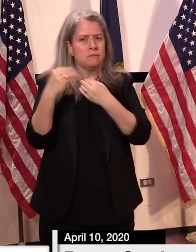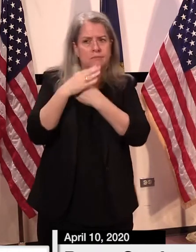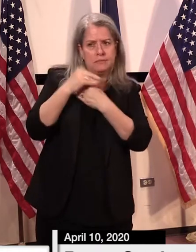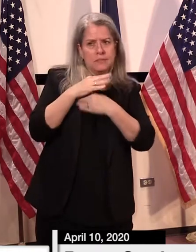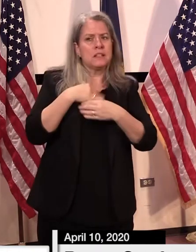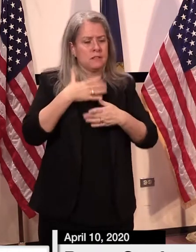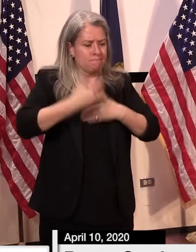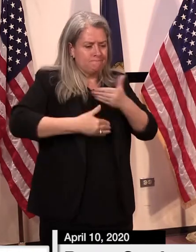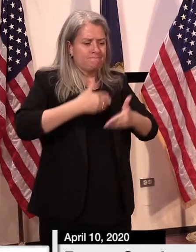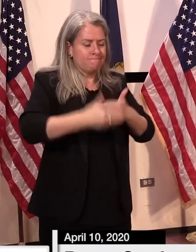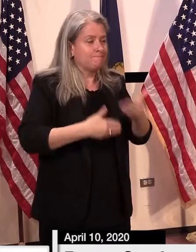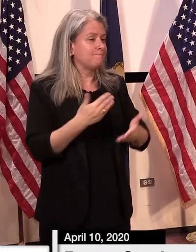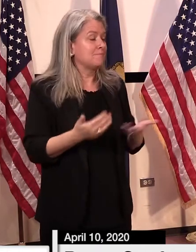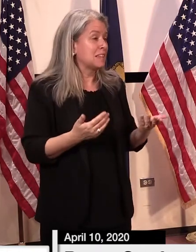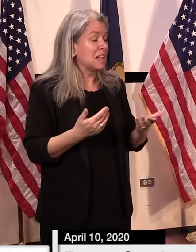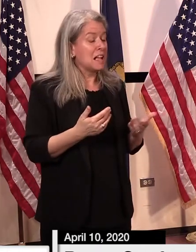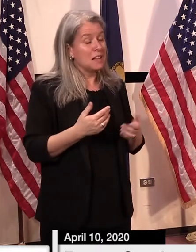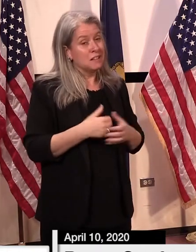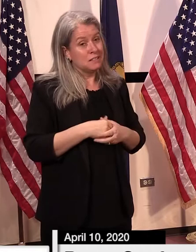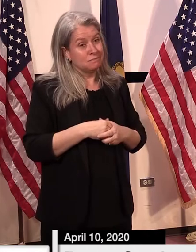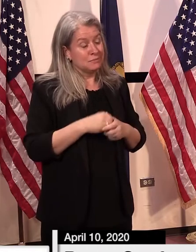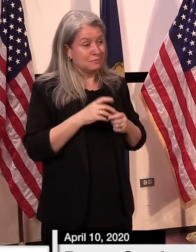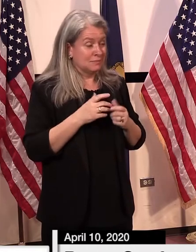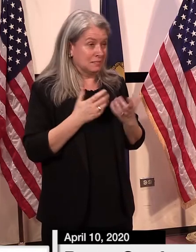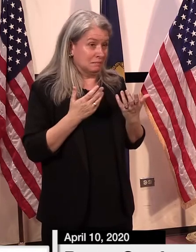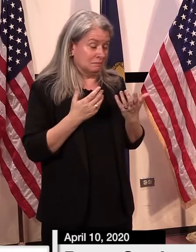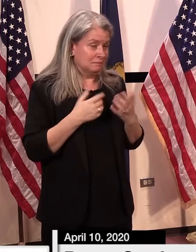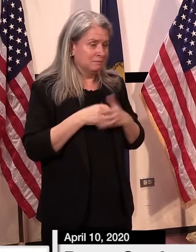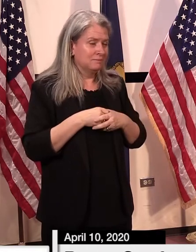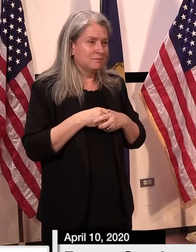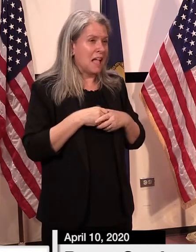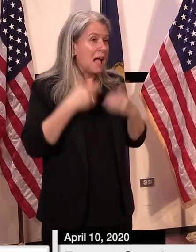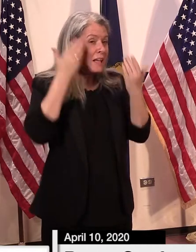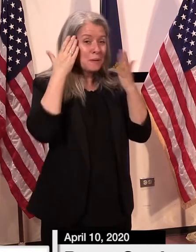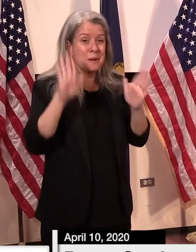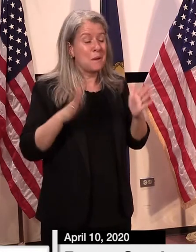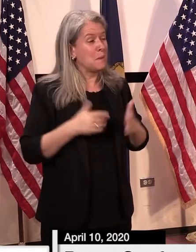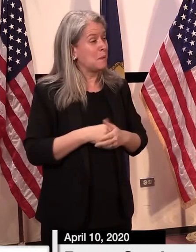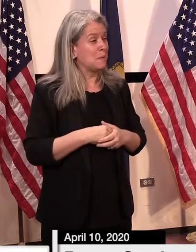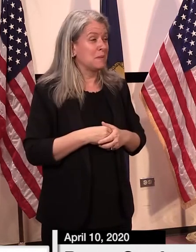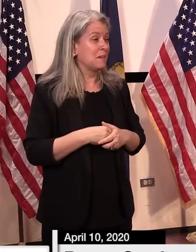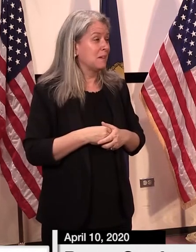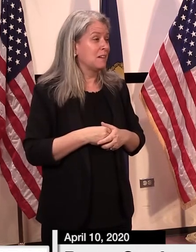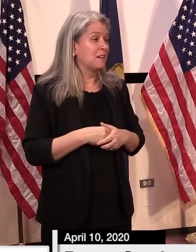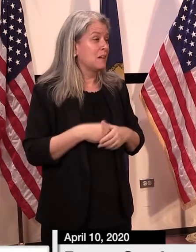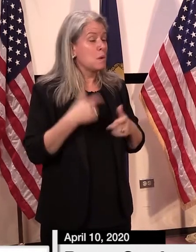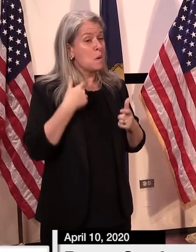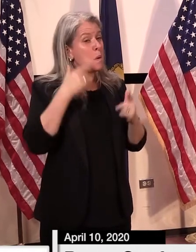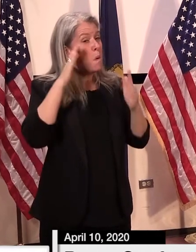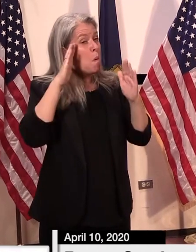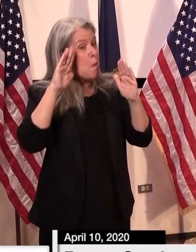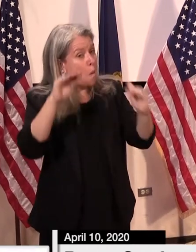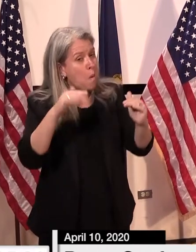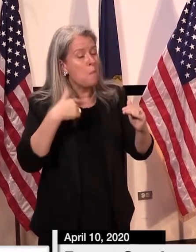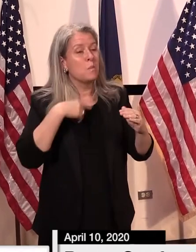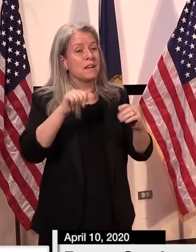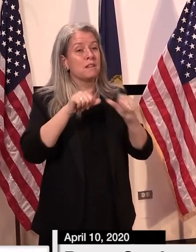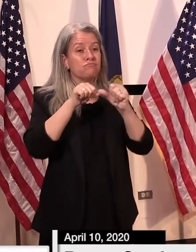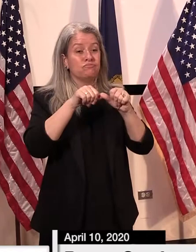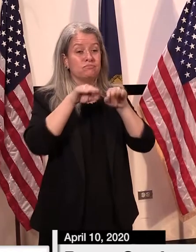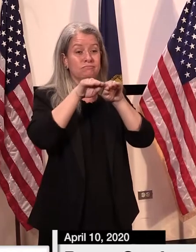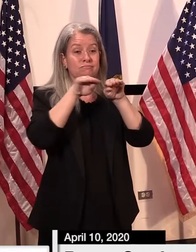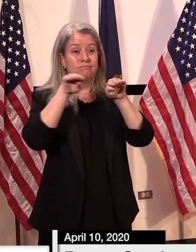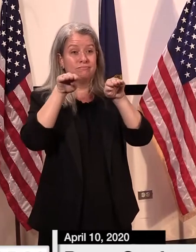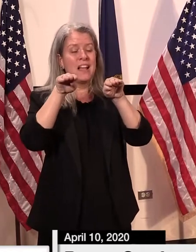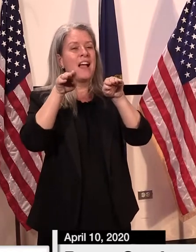case. So it's my hope that we can, again, provide for this plateau, that we'll see